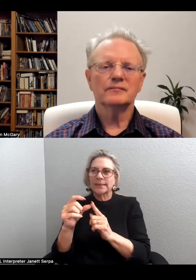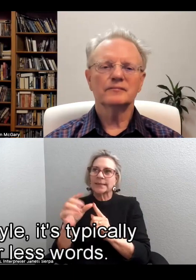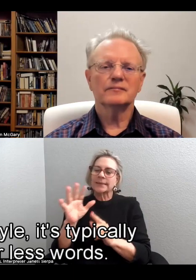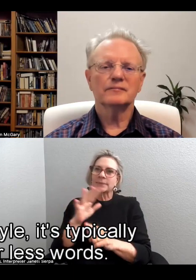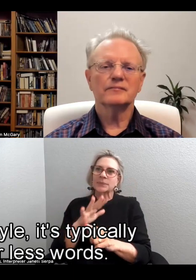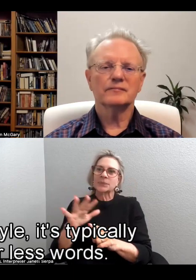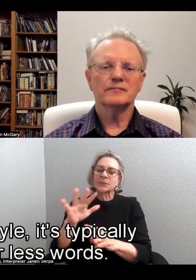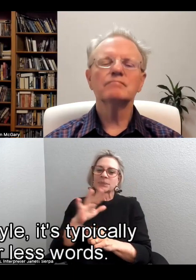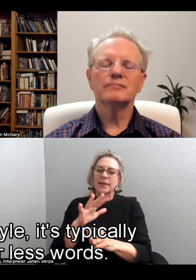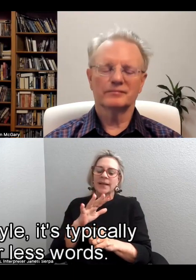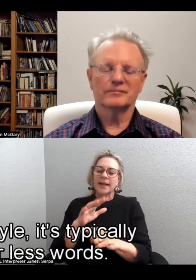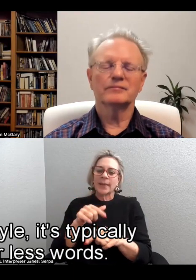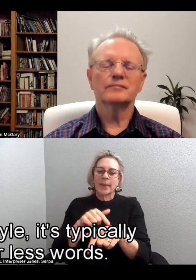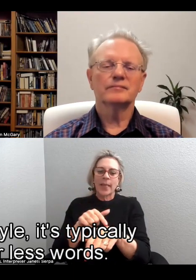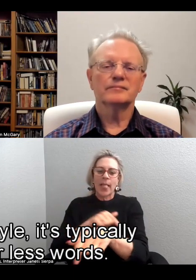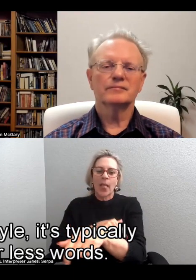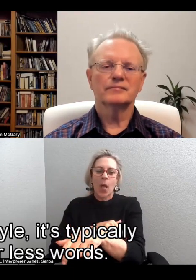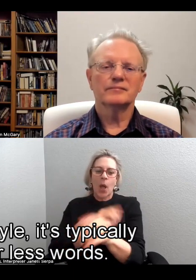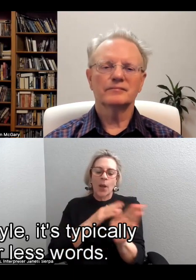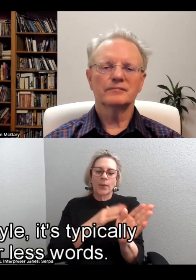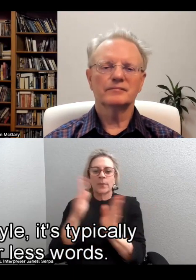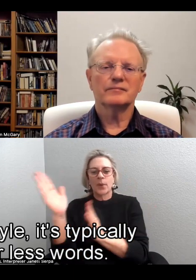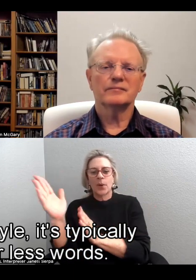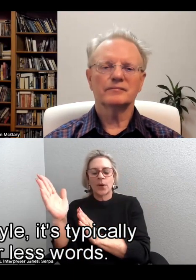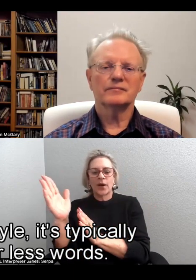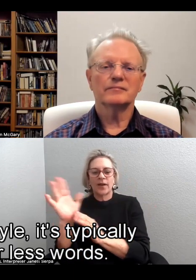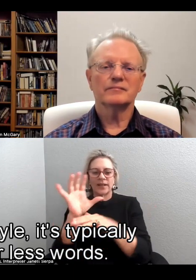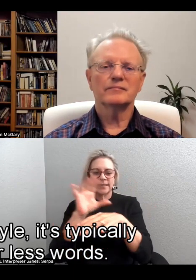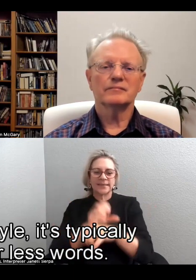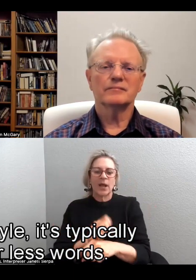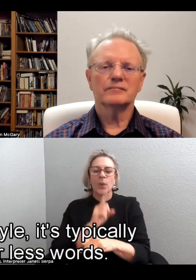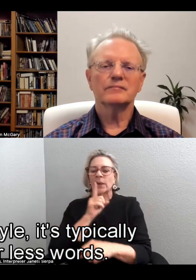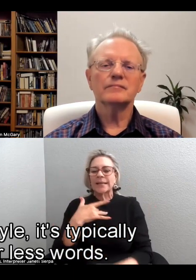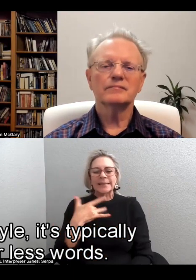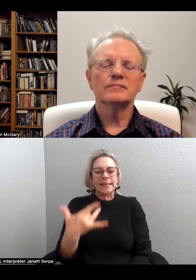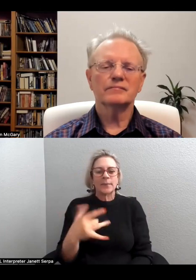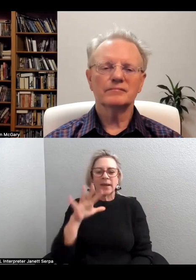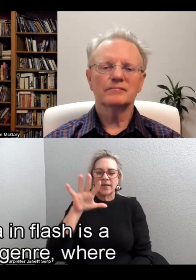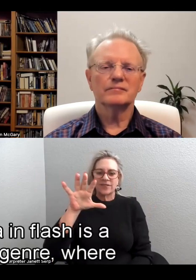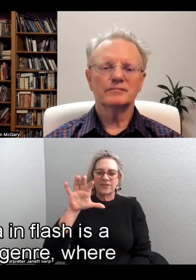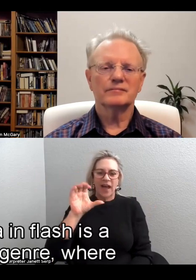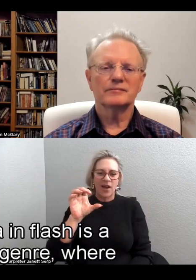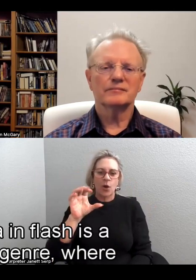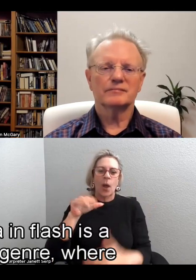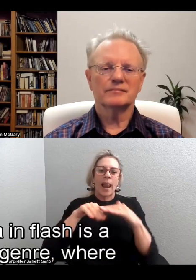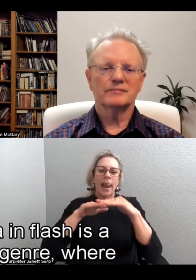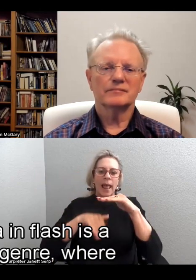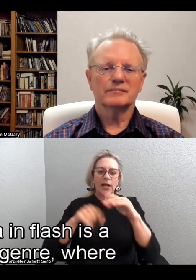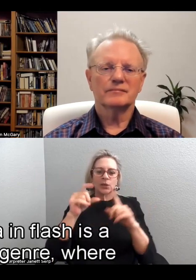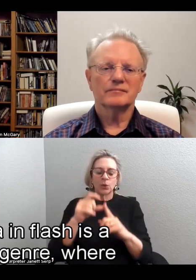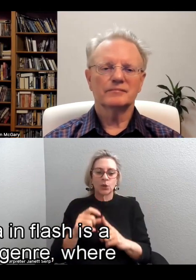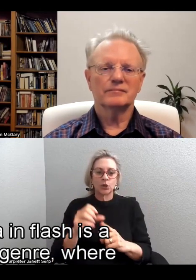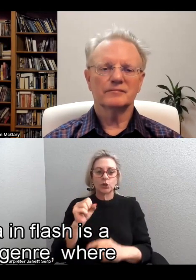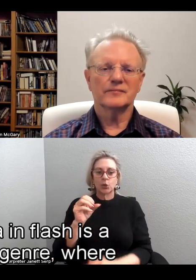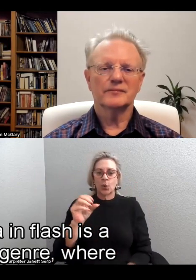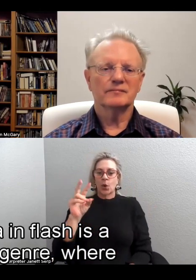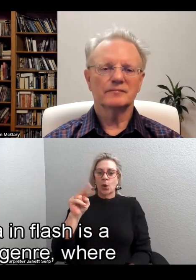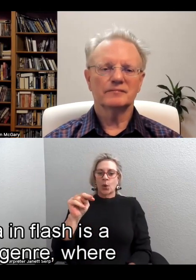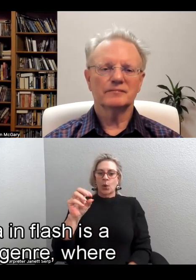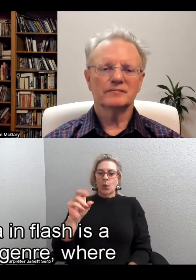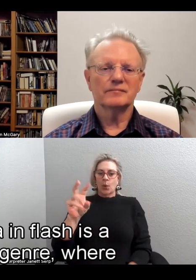long end of the style. It's typically around 500 or less words. So, this novella in Flash